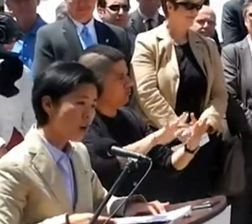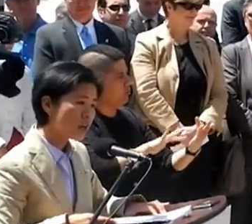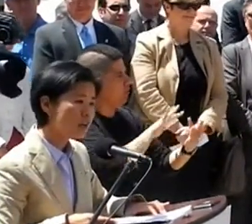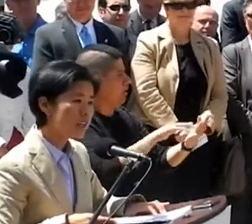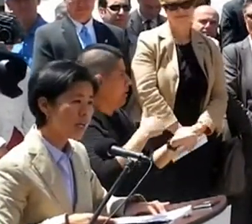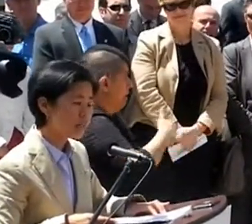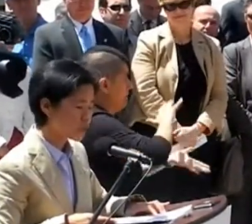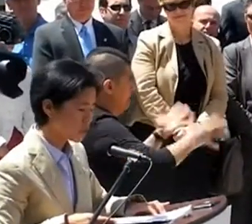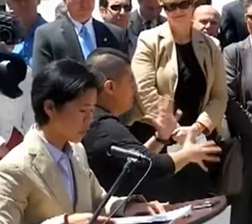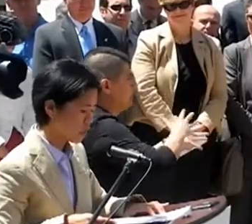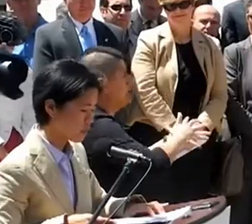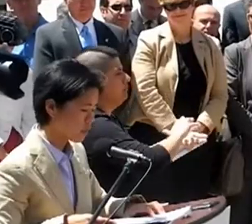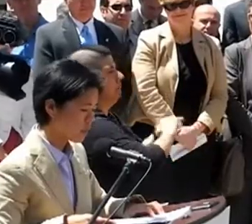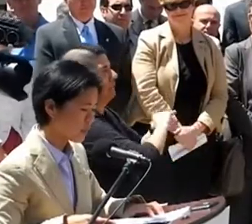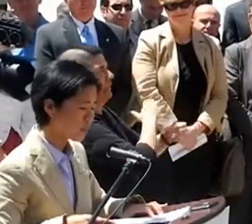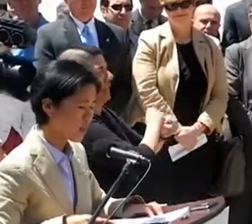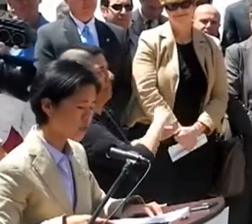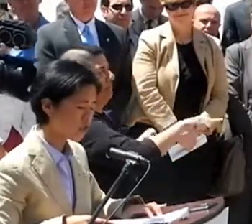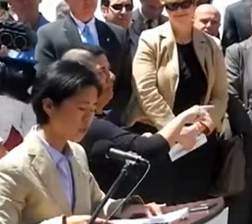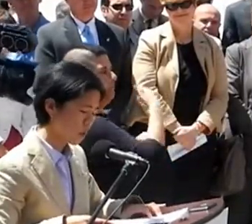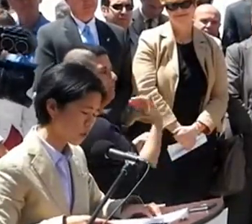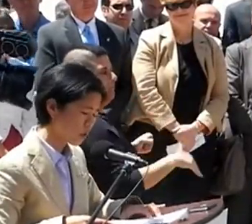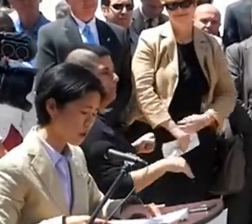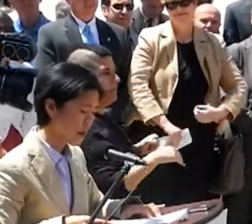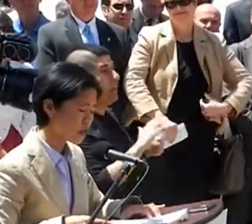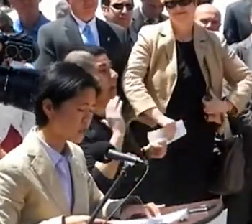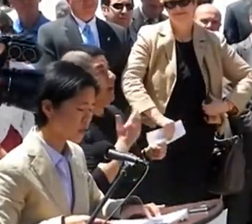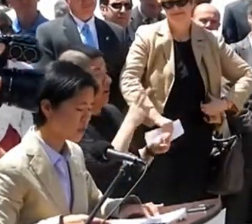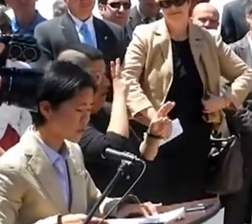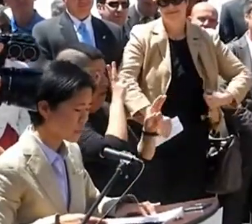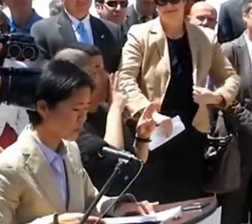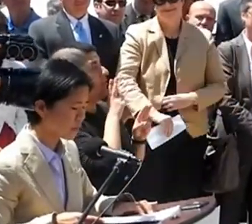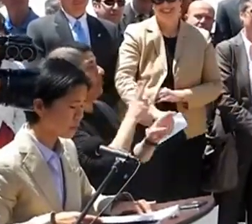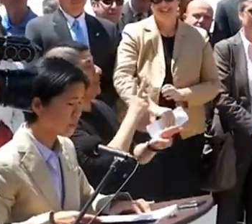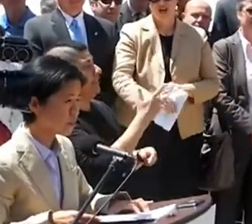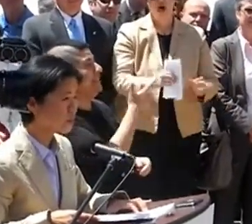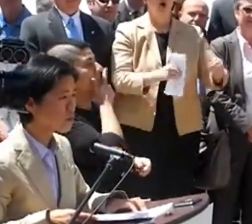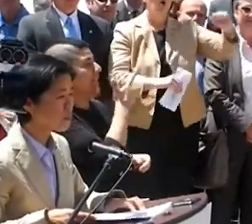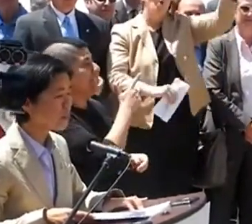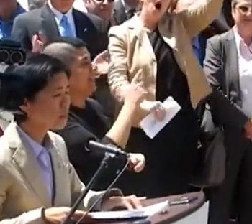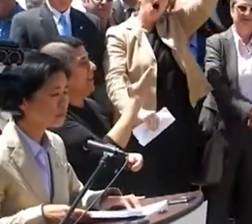Our Honoured Dyke this year is Extra Reporter, Andrea Houston.